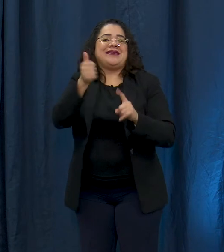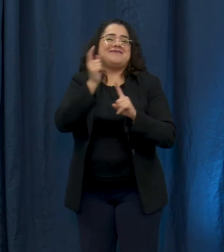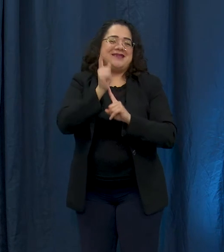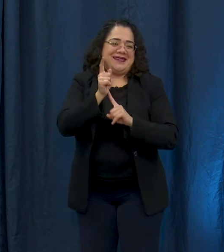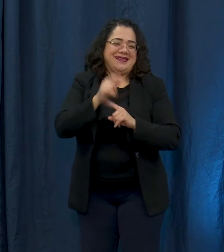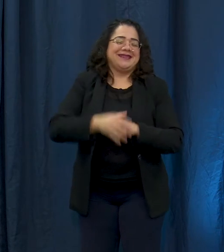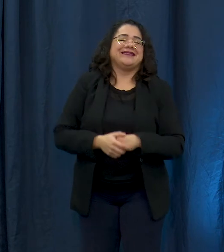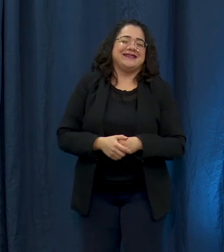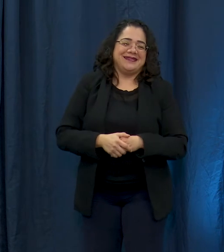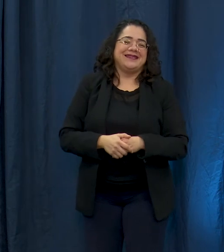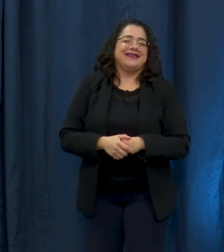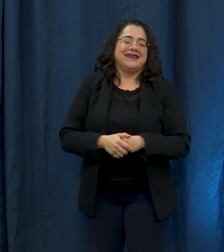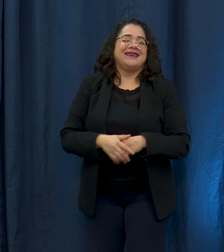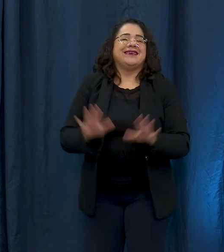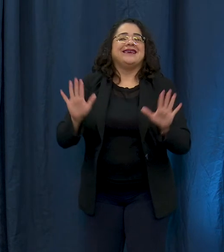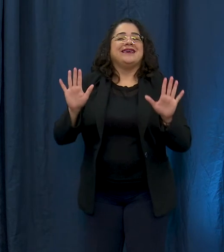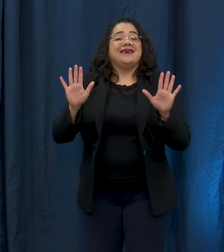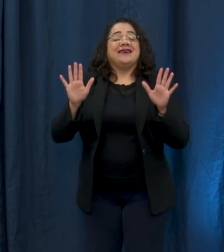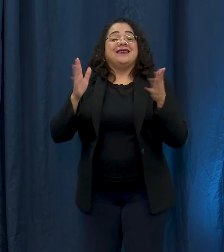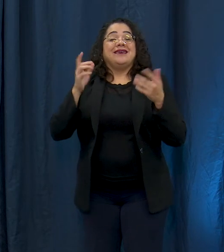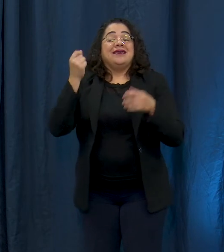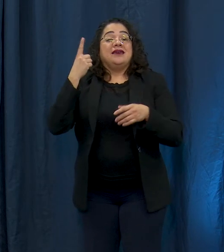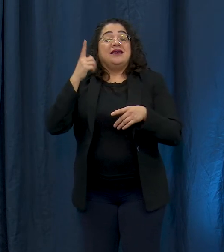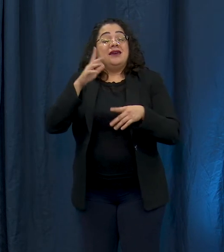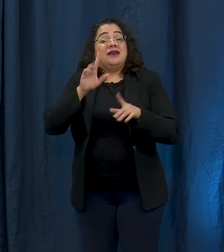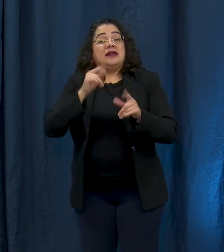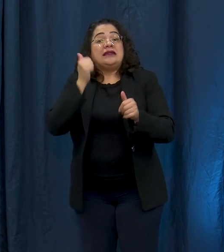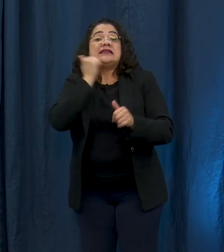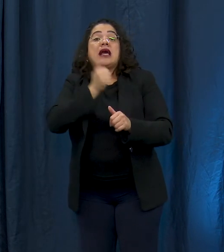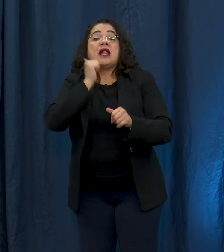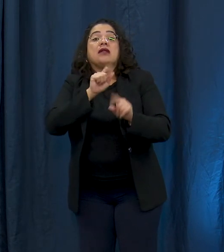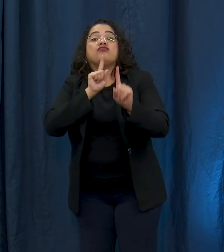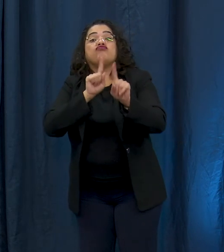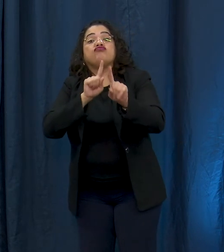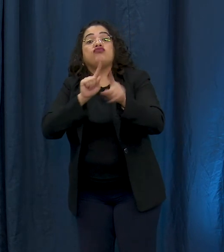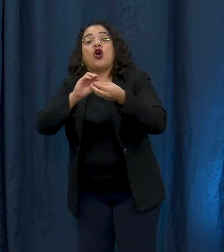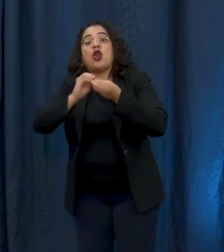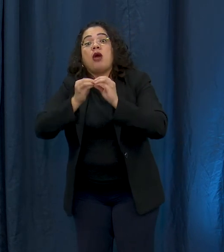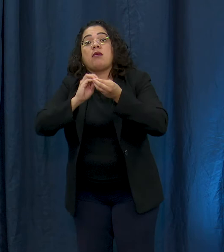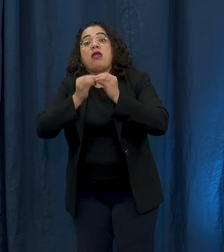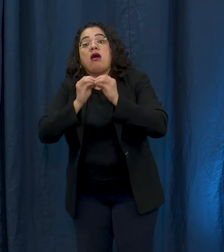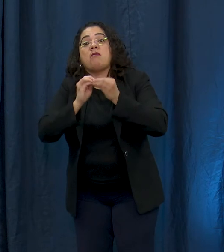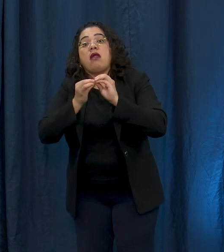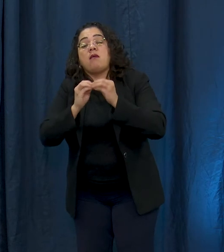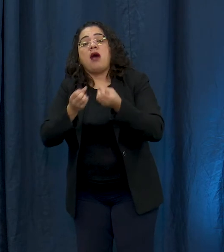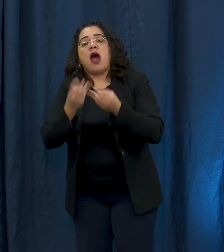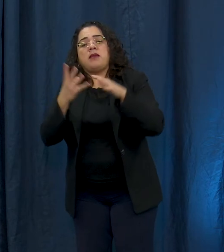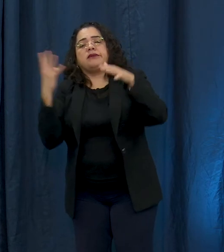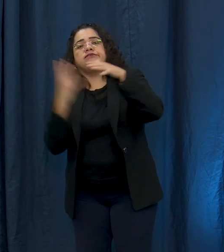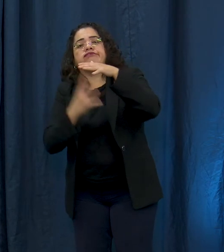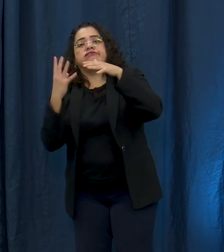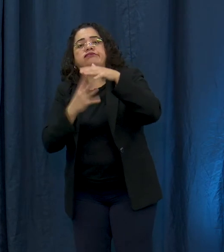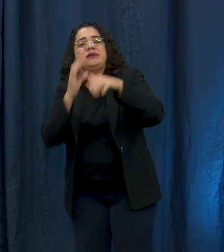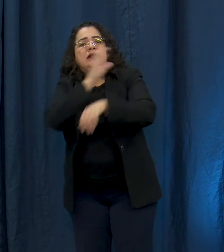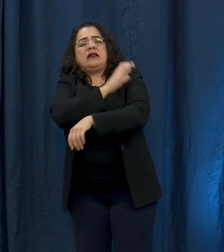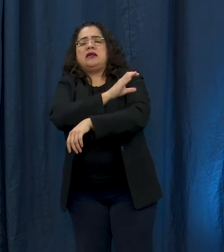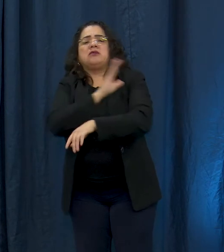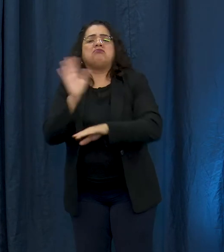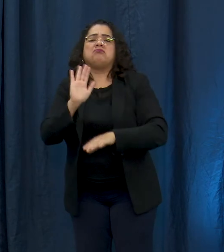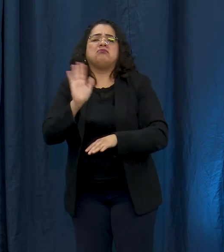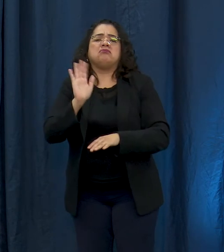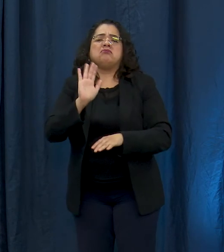likely not we're likely not going to be offering daily reports on the number of people seen by the clinic moving forward.